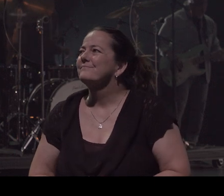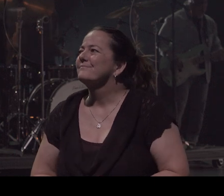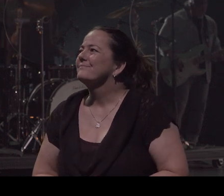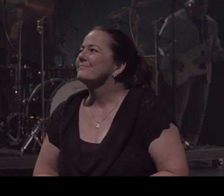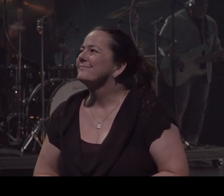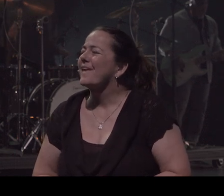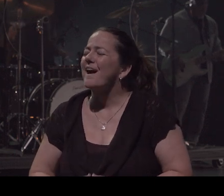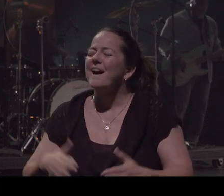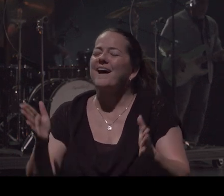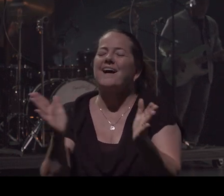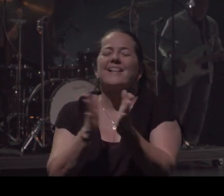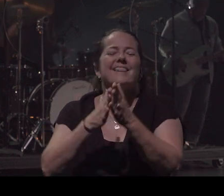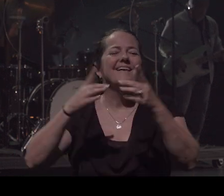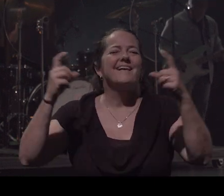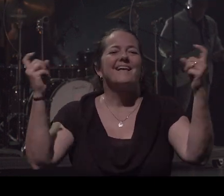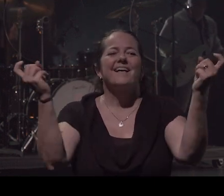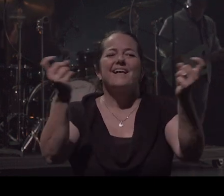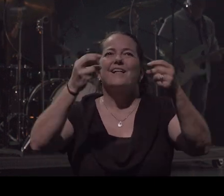Yeah. Hallelujah.